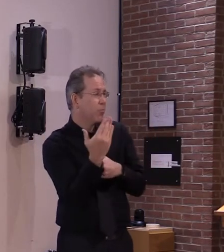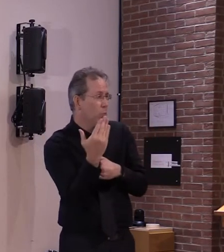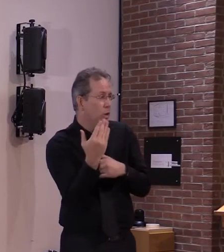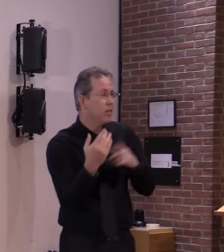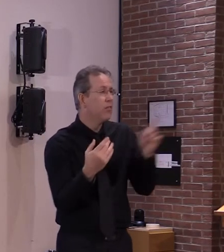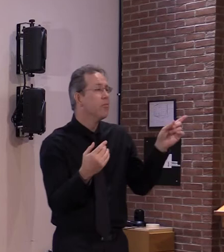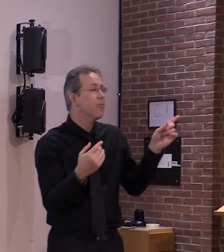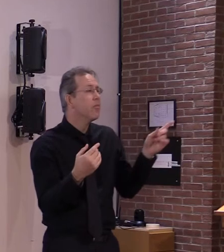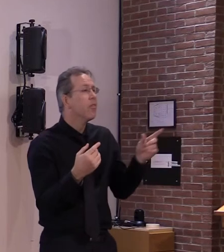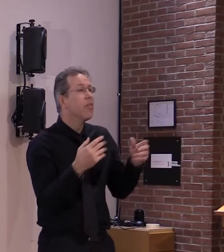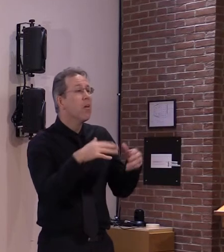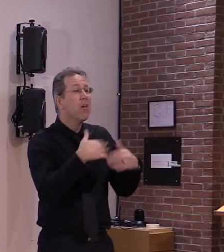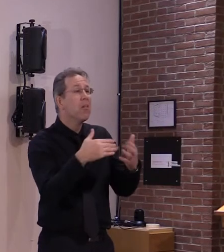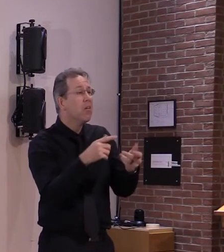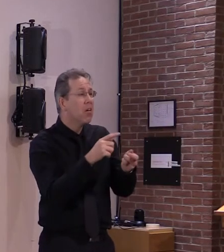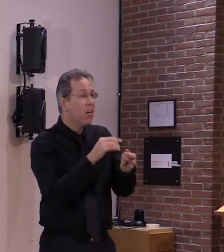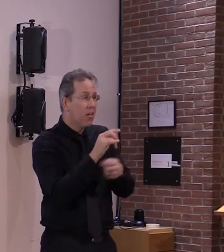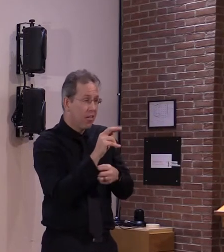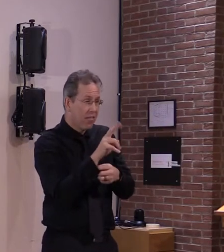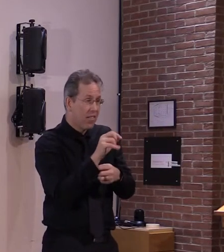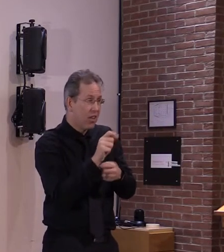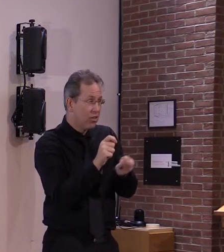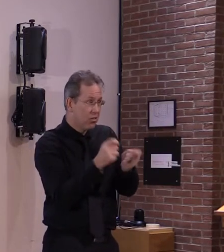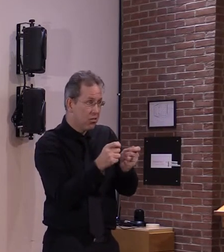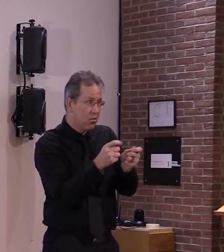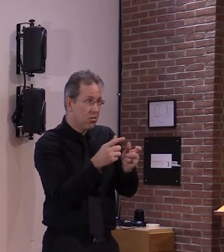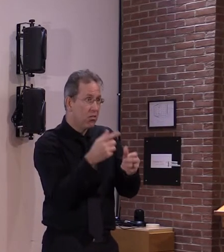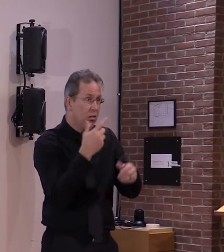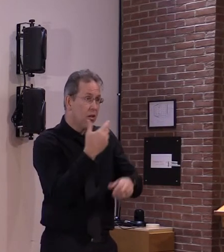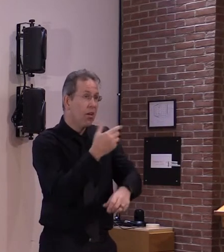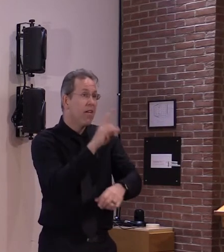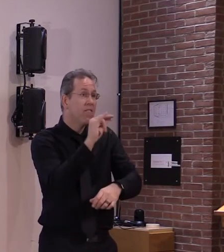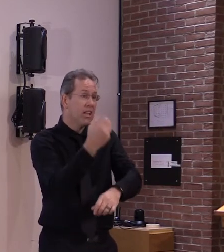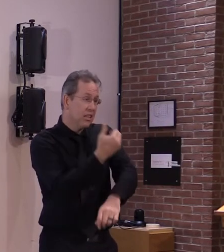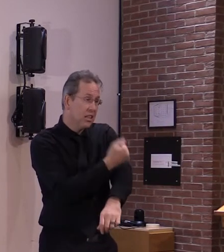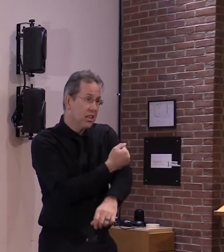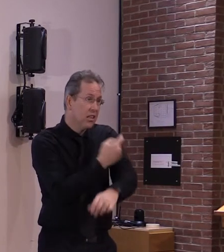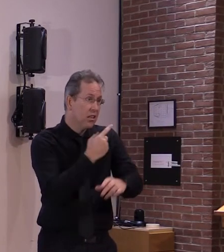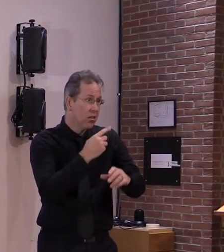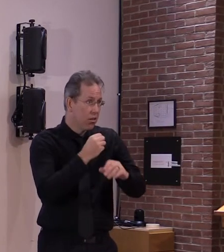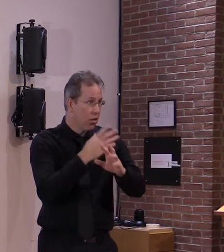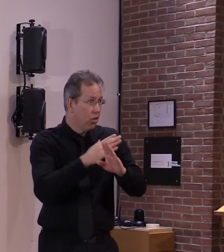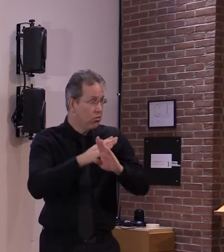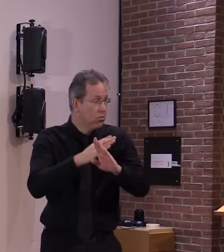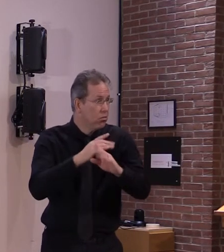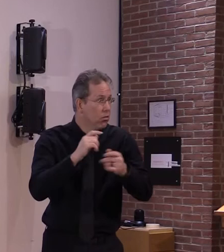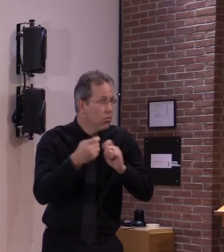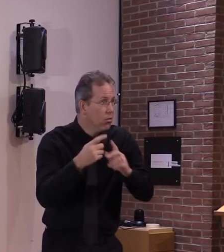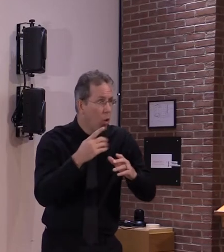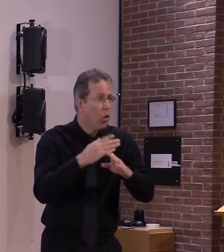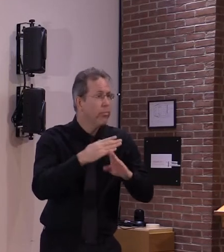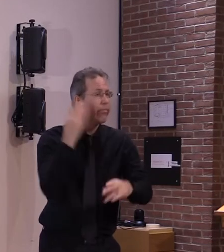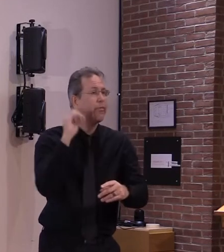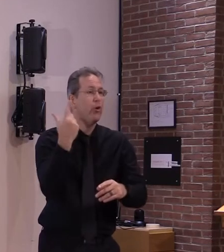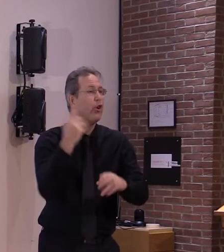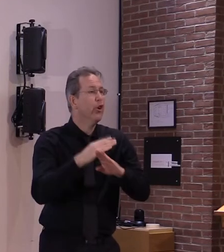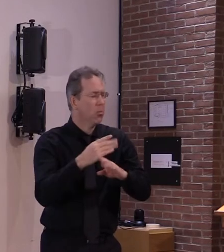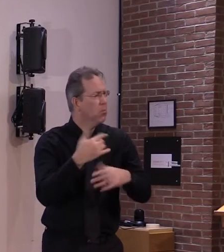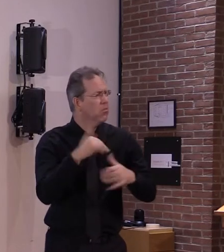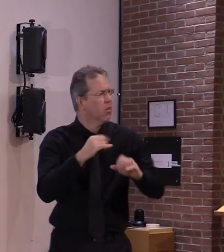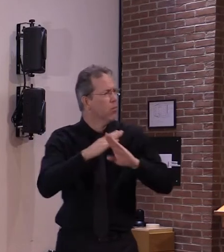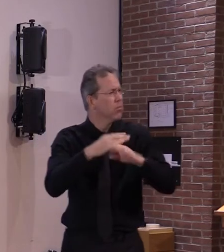make the vaccine less effective against the virus and i'll stick with that until i see other